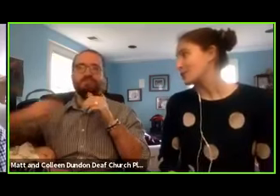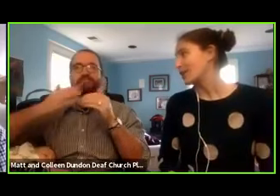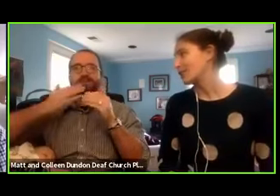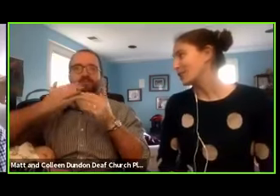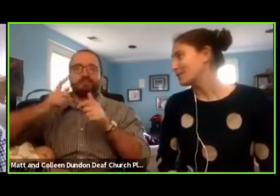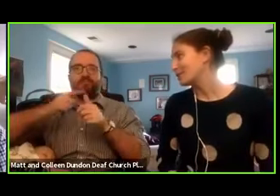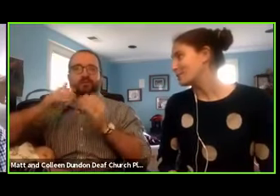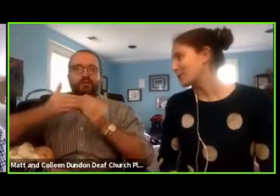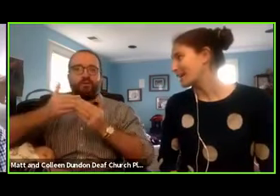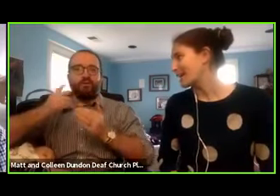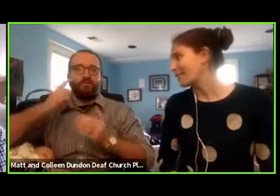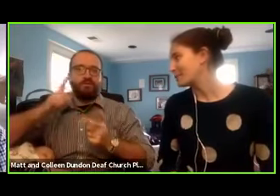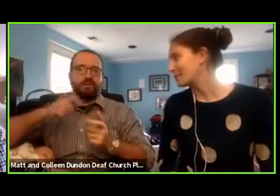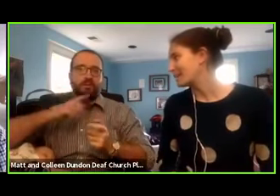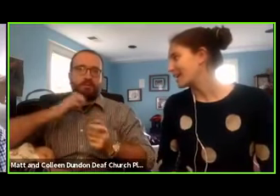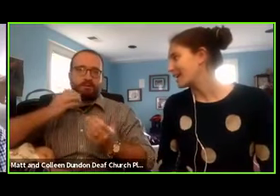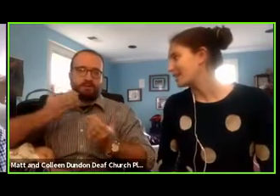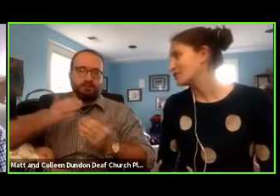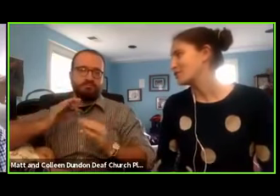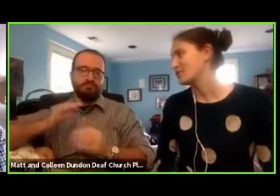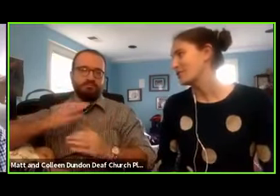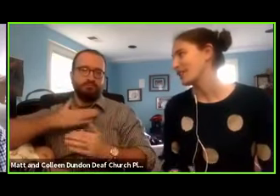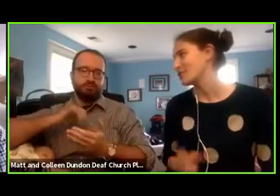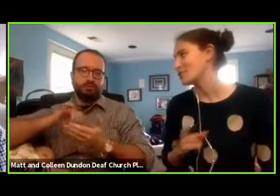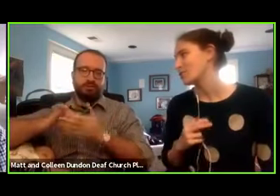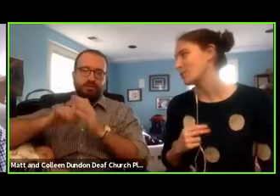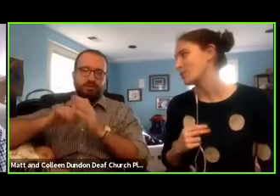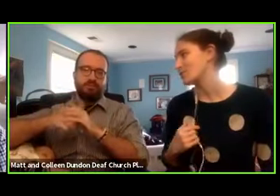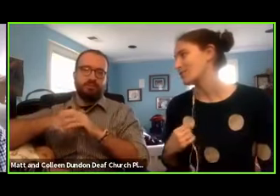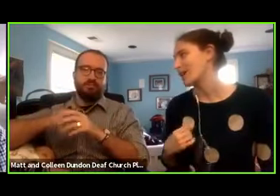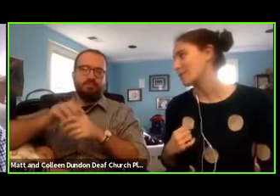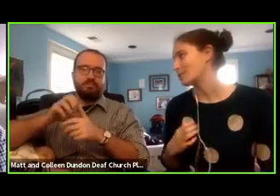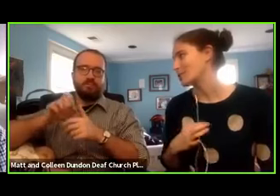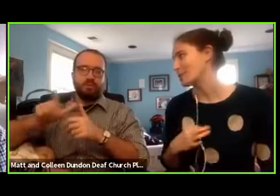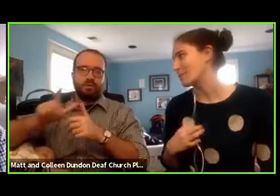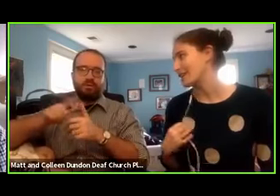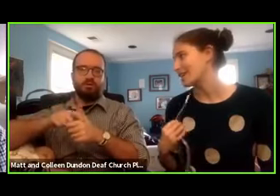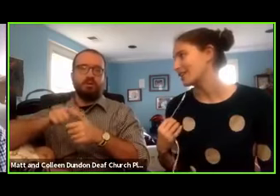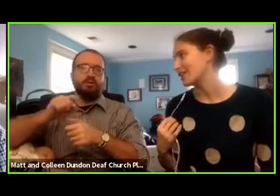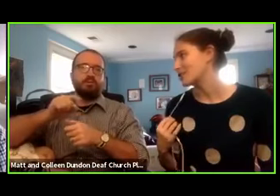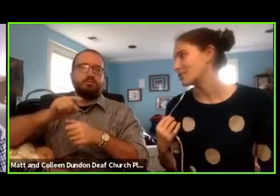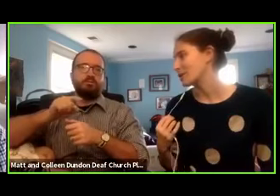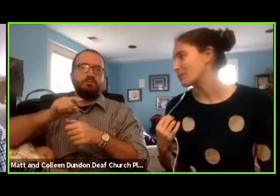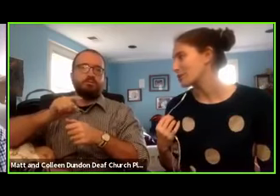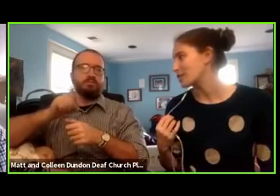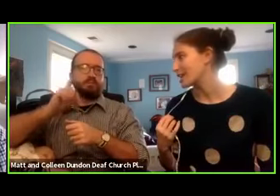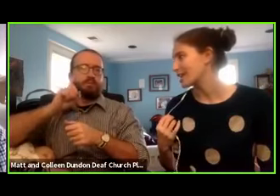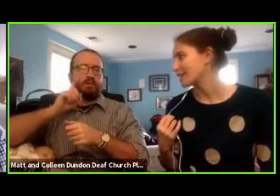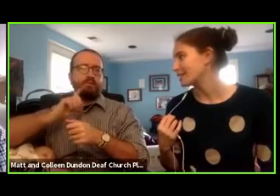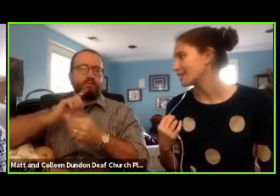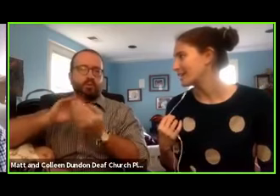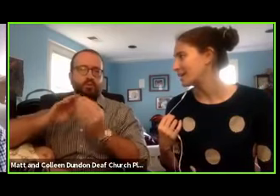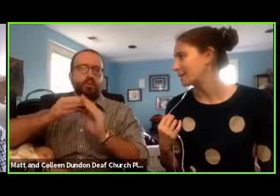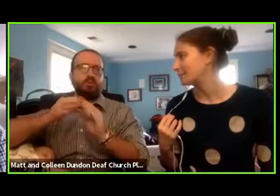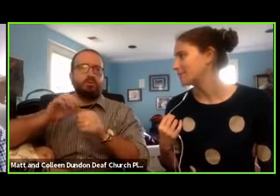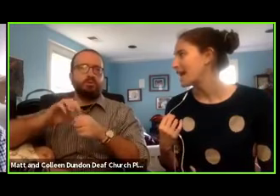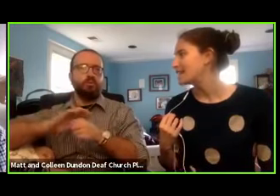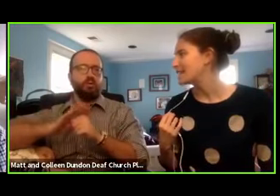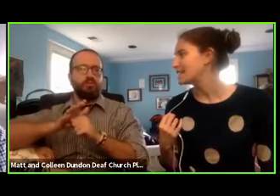So hello. Good morning, everyone. First of all, thank you so much for the opportunity to be here. I just really appreciate that.